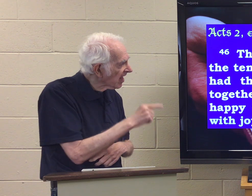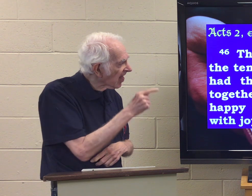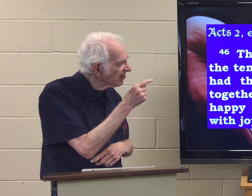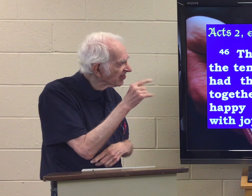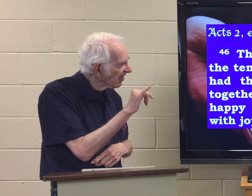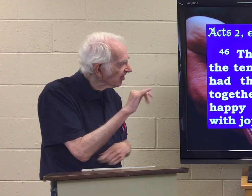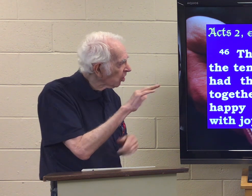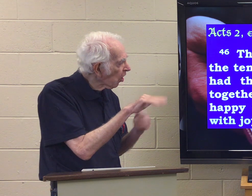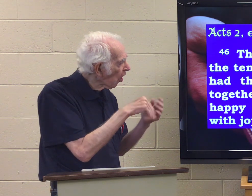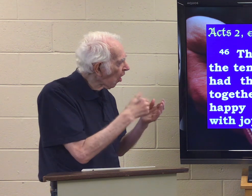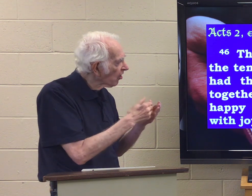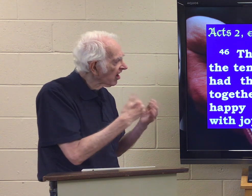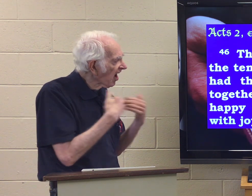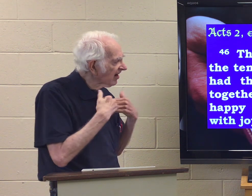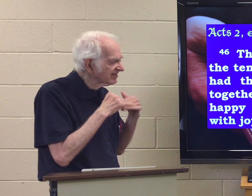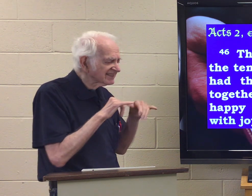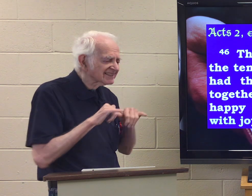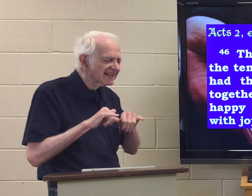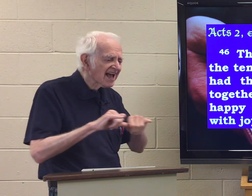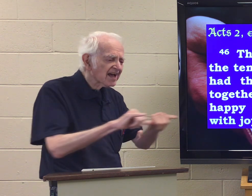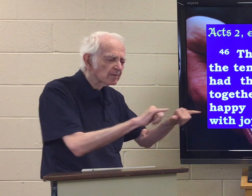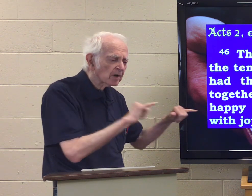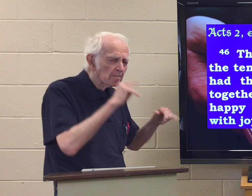They all had the same purpose.